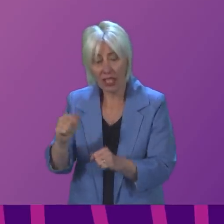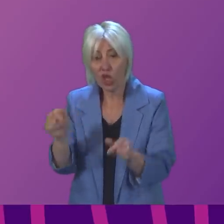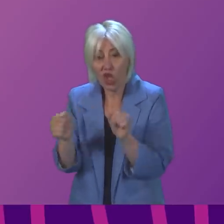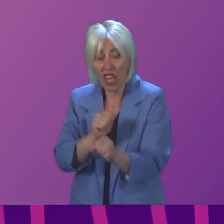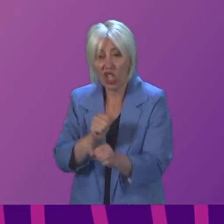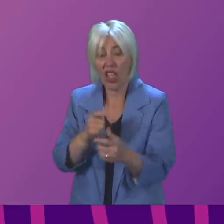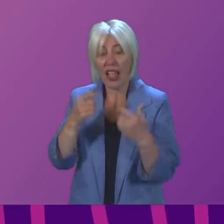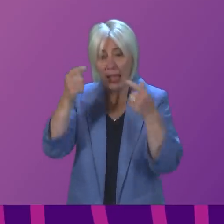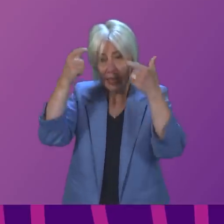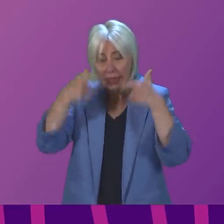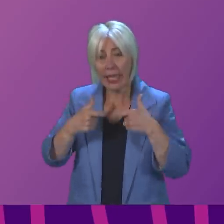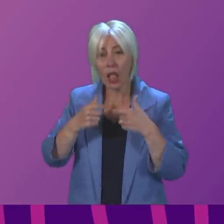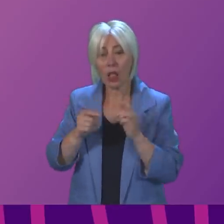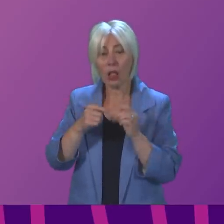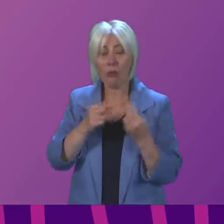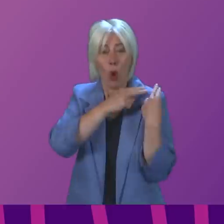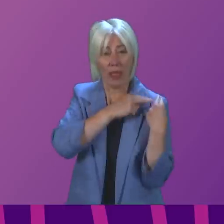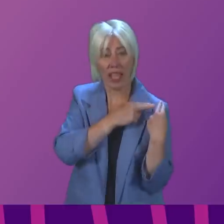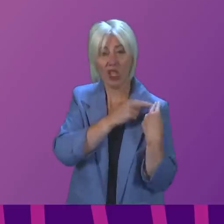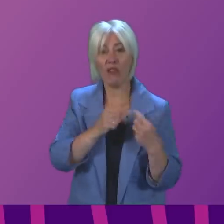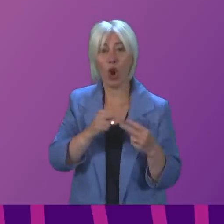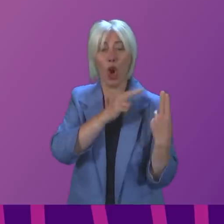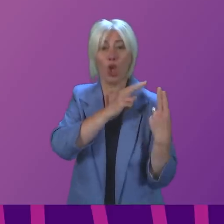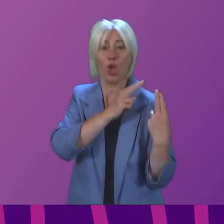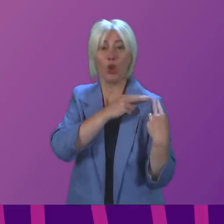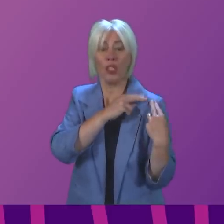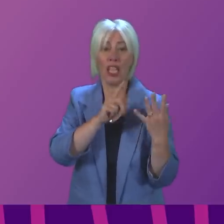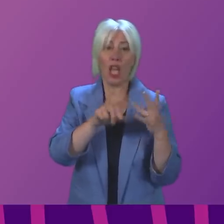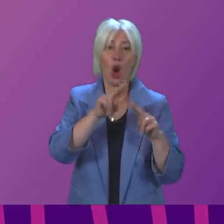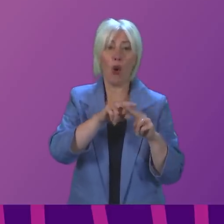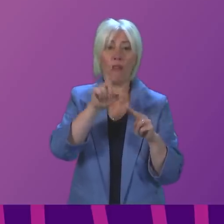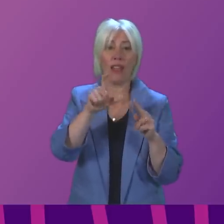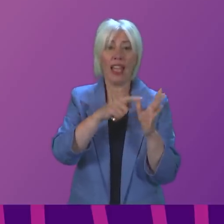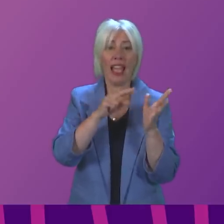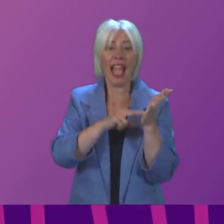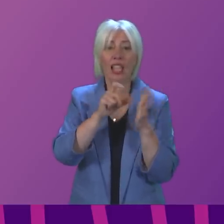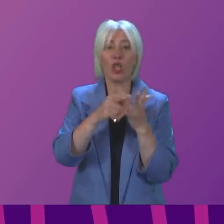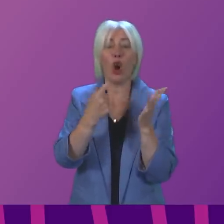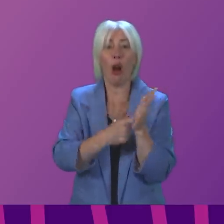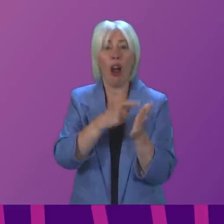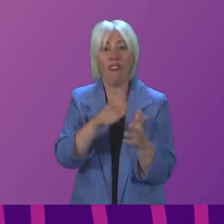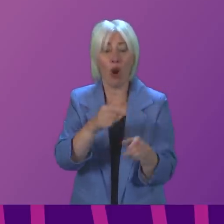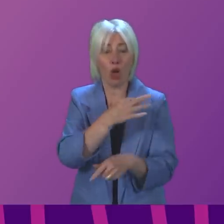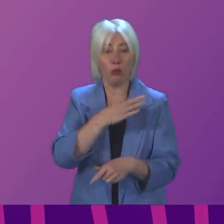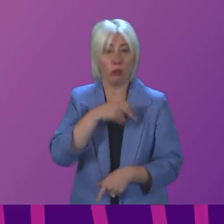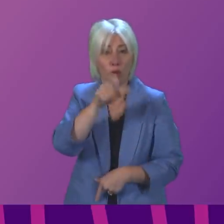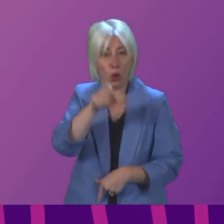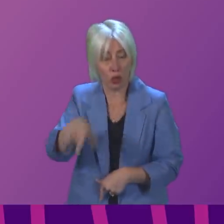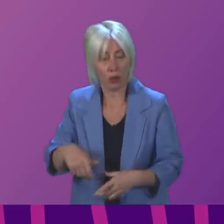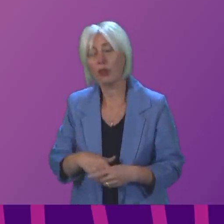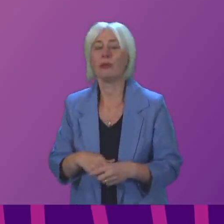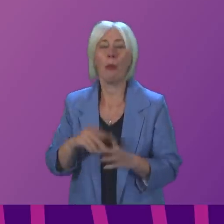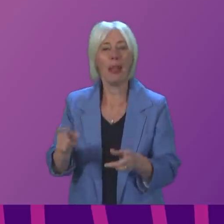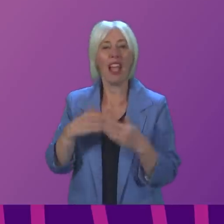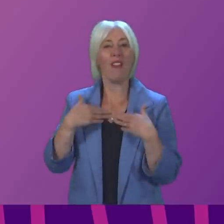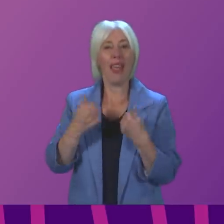obligation. So I have confidence in clinicians. If the allegation is, as it appears to be, that health boards,